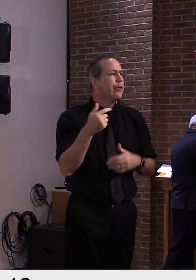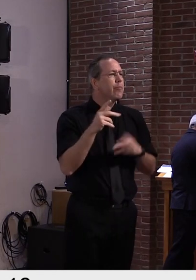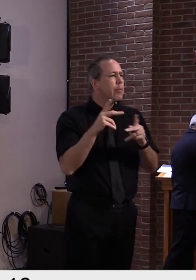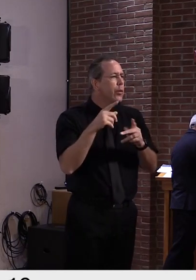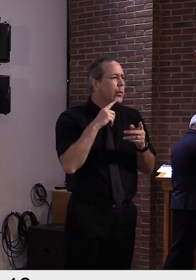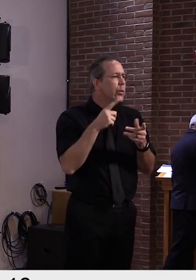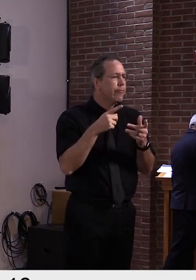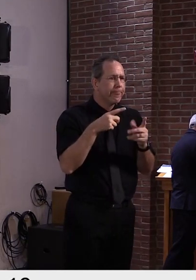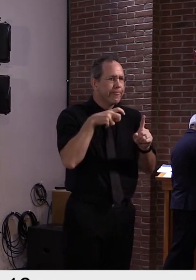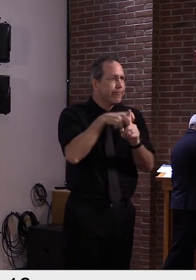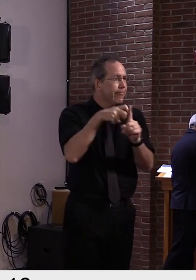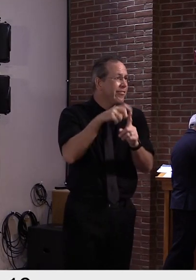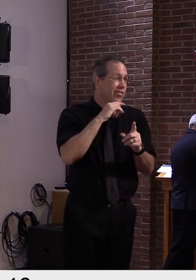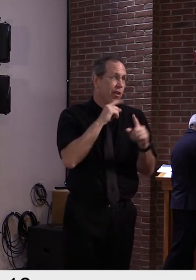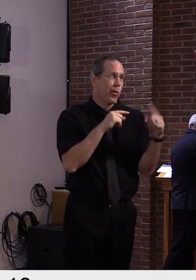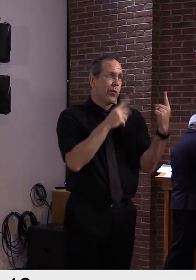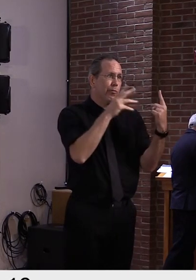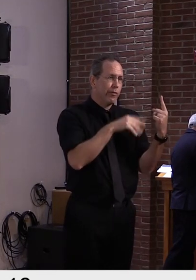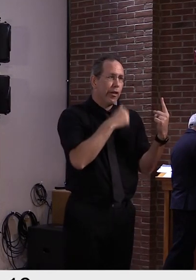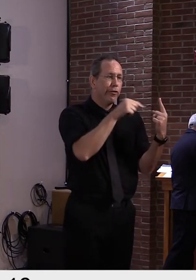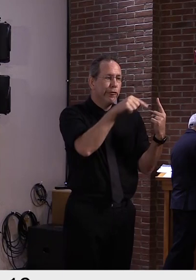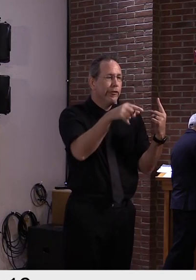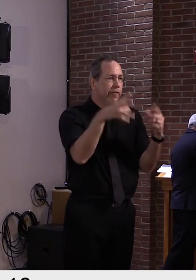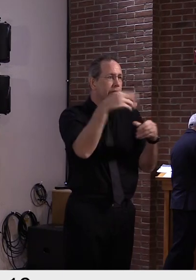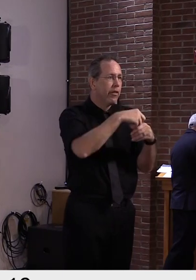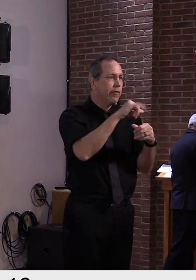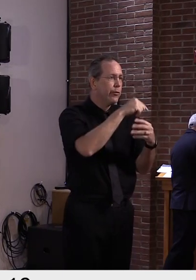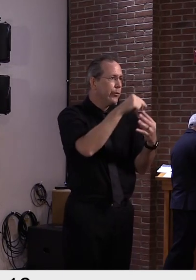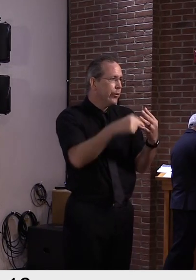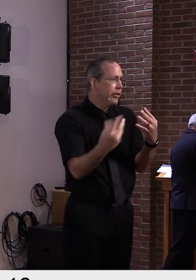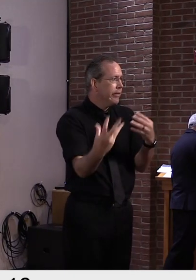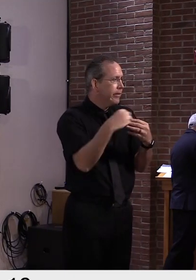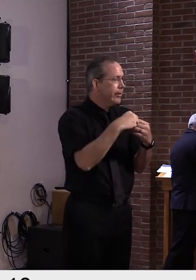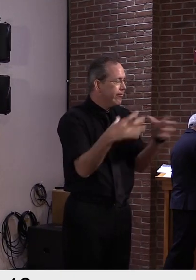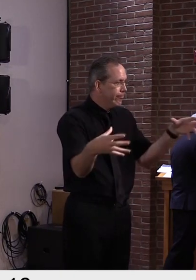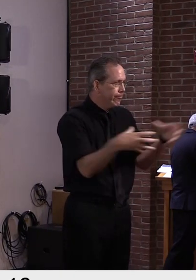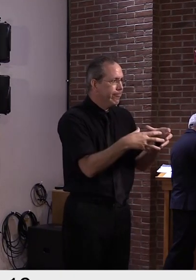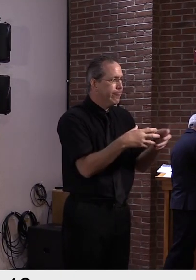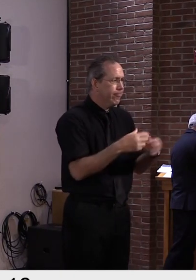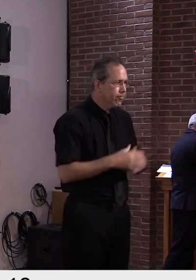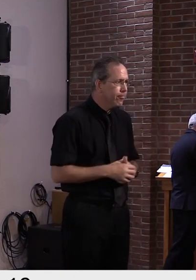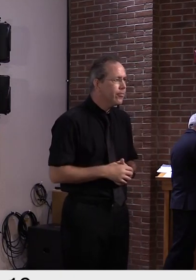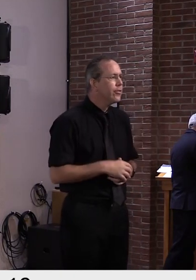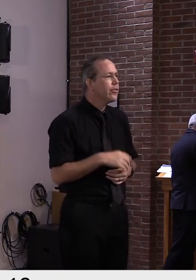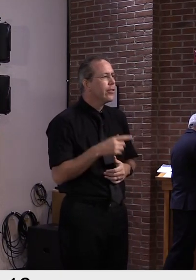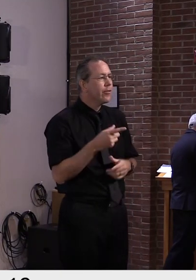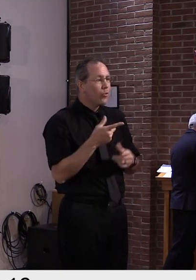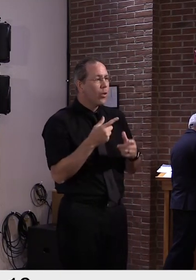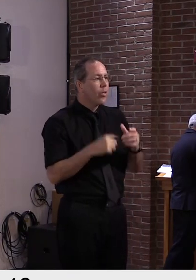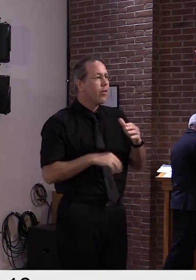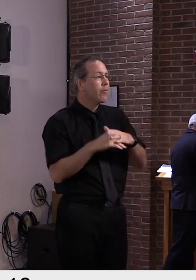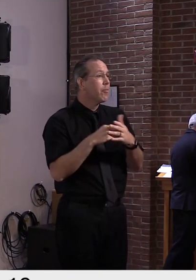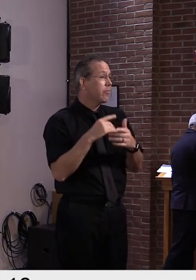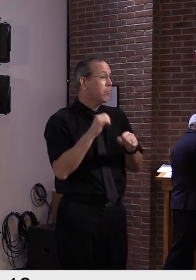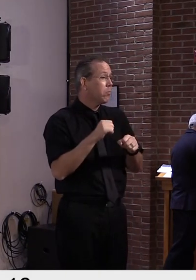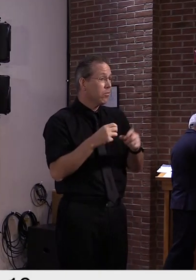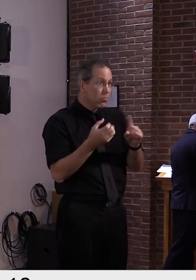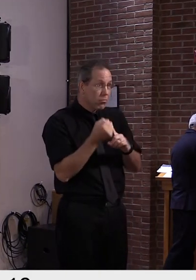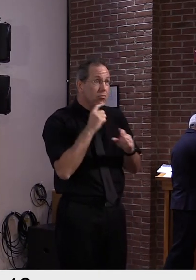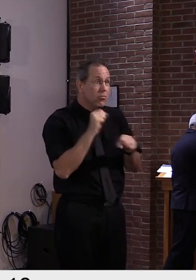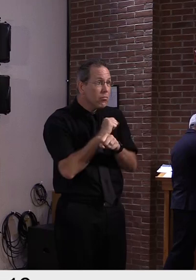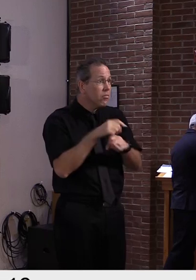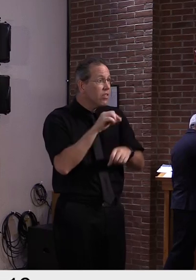at eight years, um, in the settlement agreement. Um, certainly, I know probably any amount of time isn't, uh, what